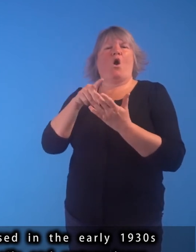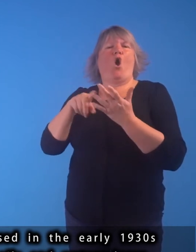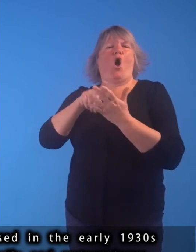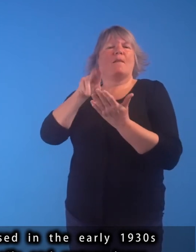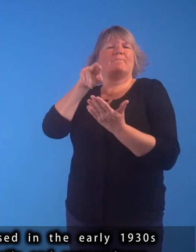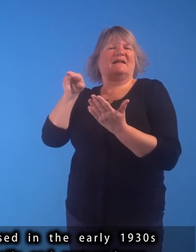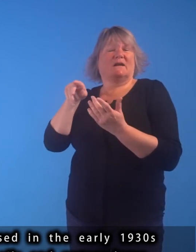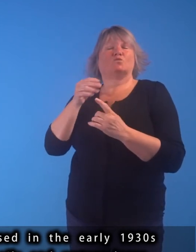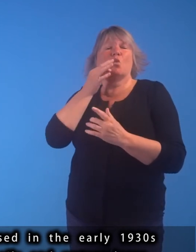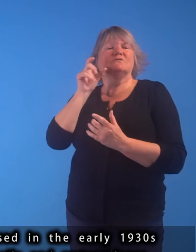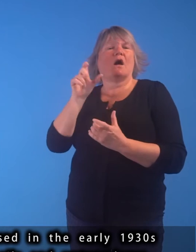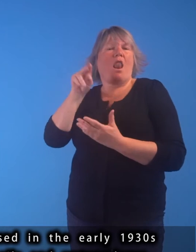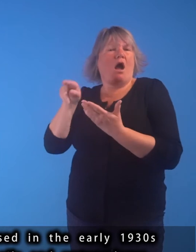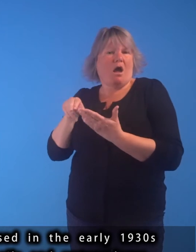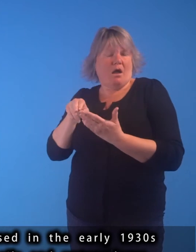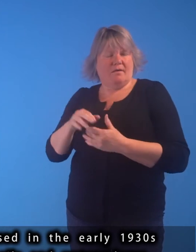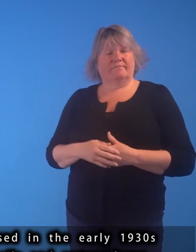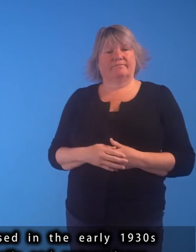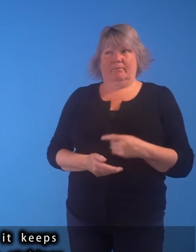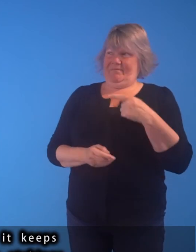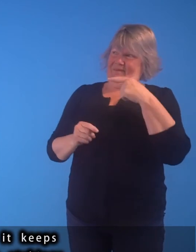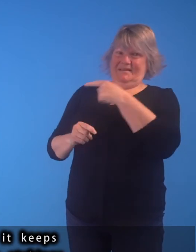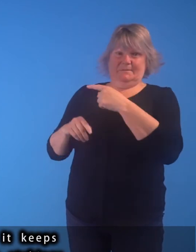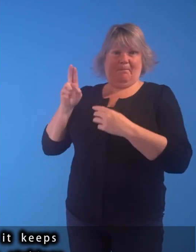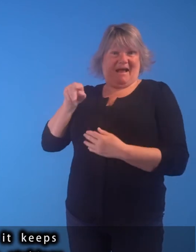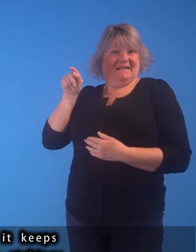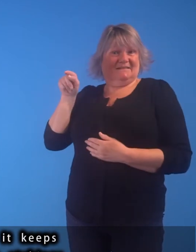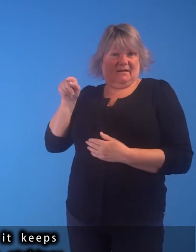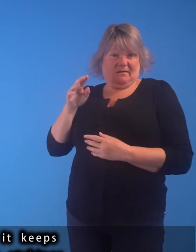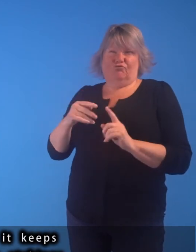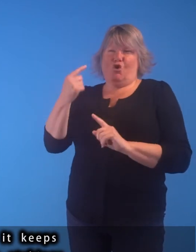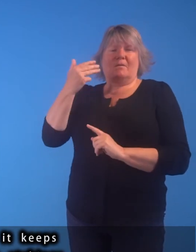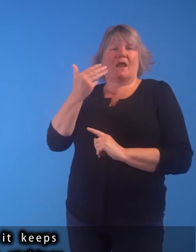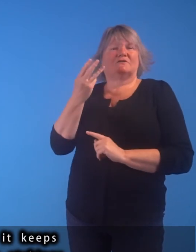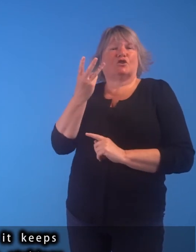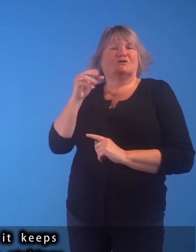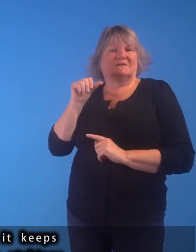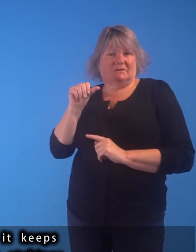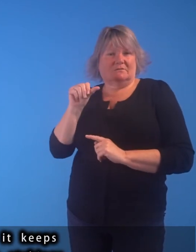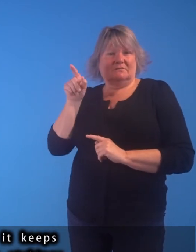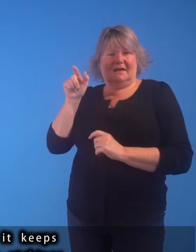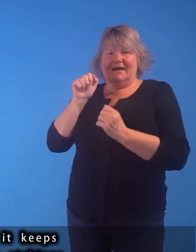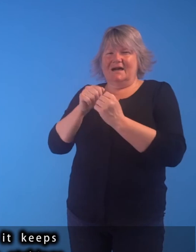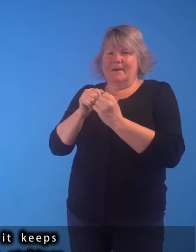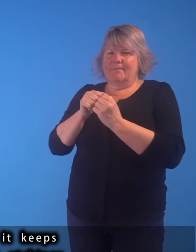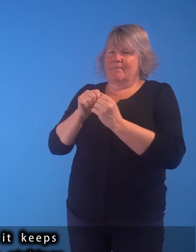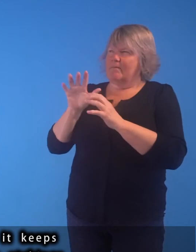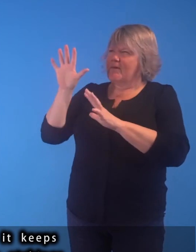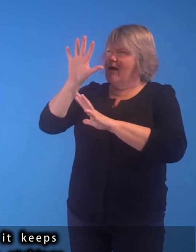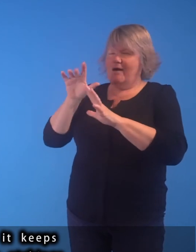and watercolours. This painting dates from 1936, and it keeps the closely observed